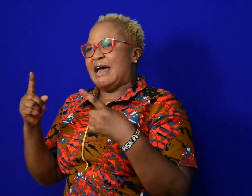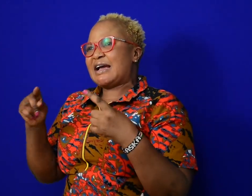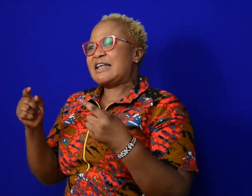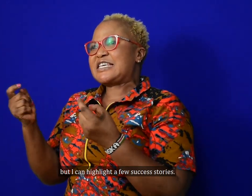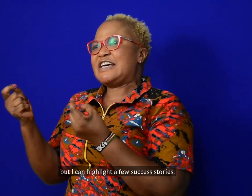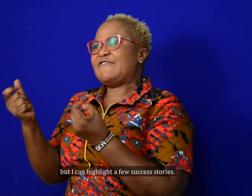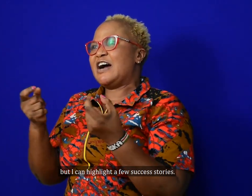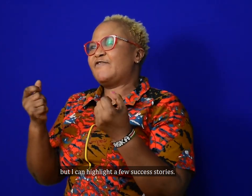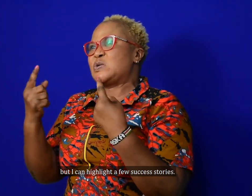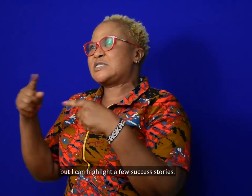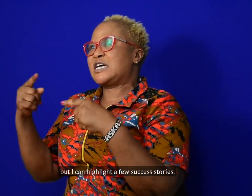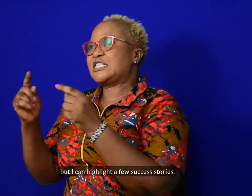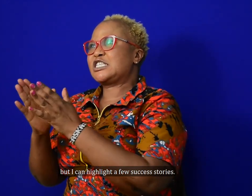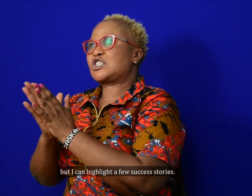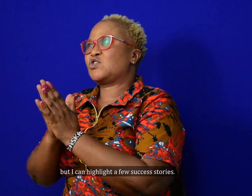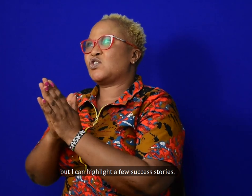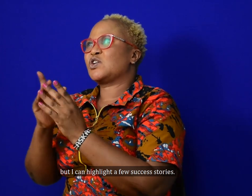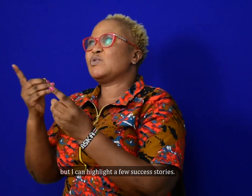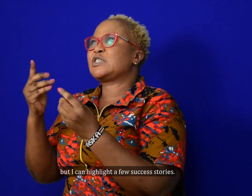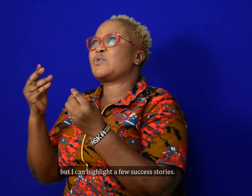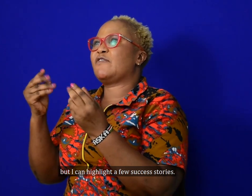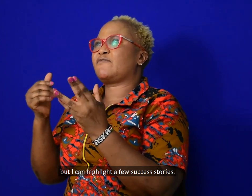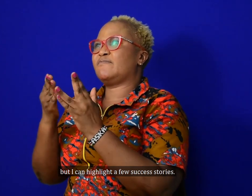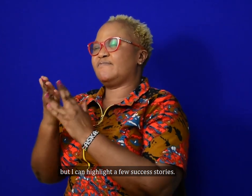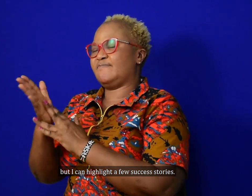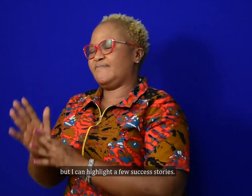But I can probably highlight a few success stories.